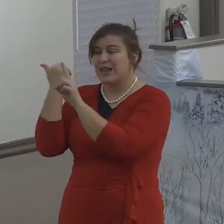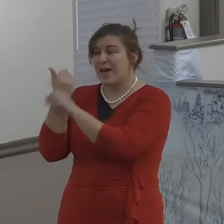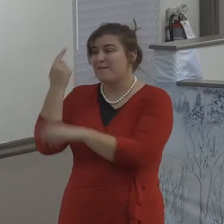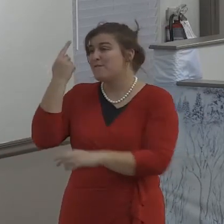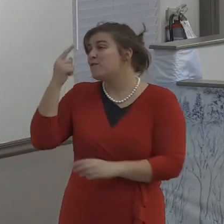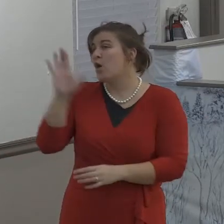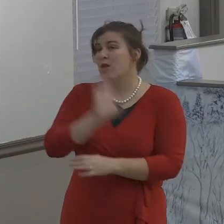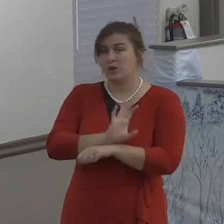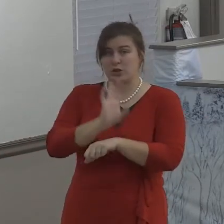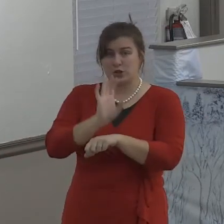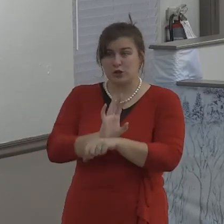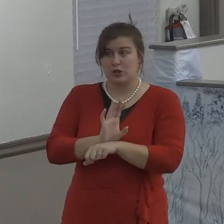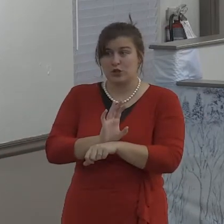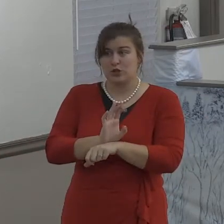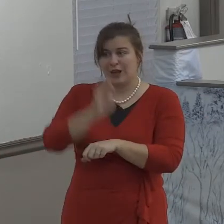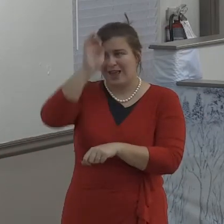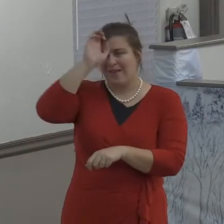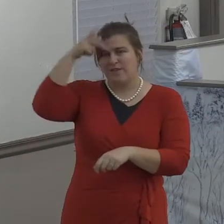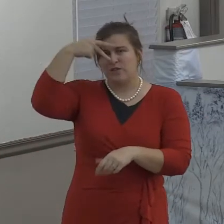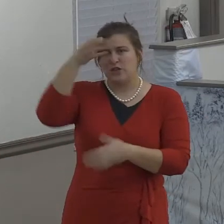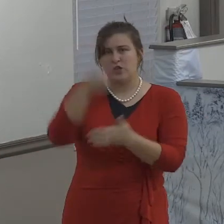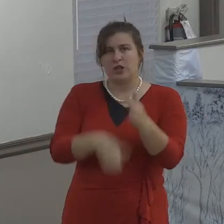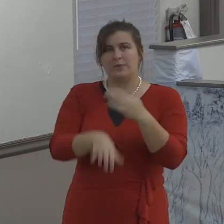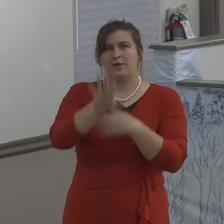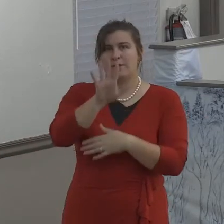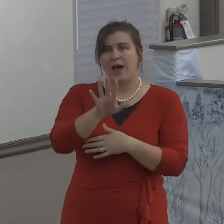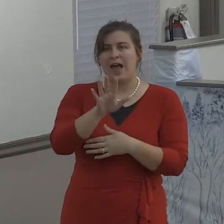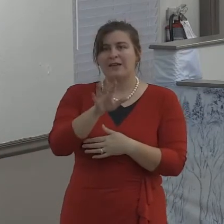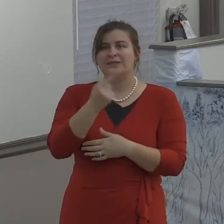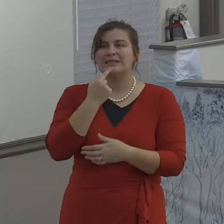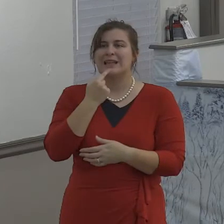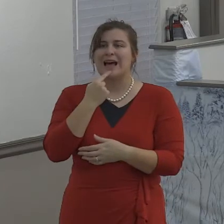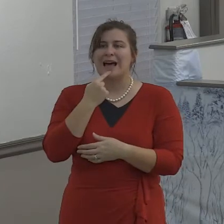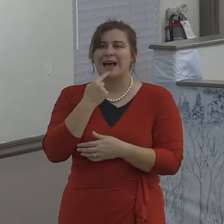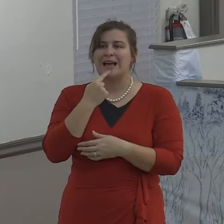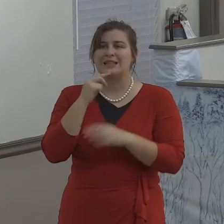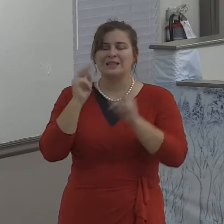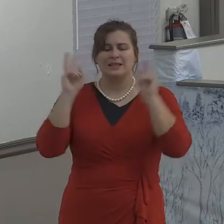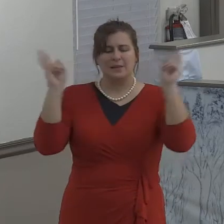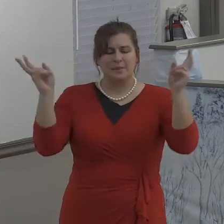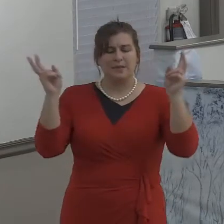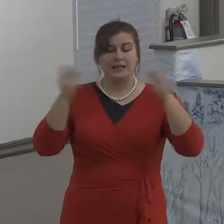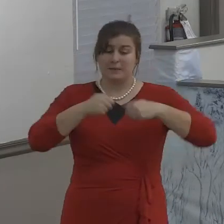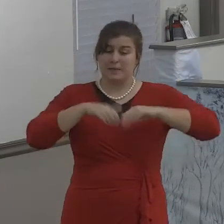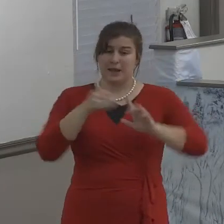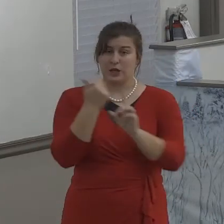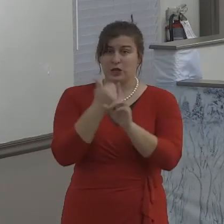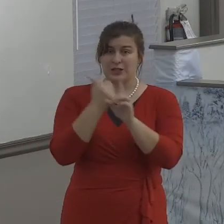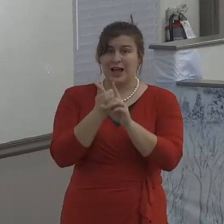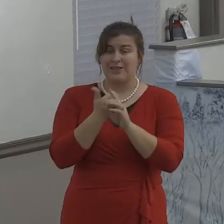relationship and it invokes tenderheartedness.